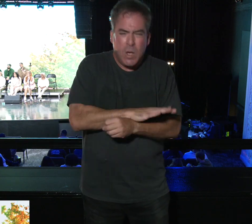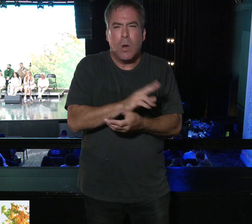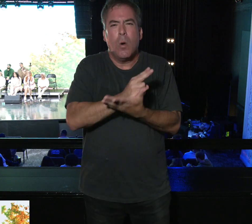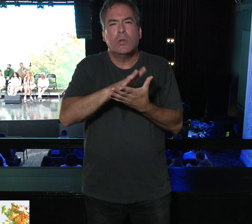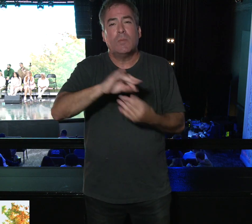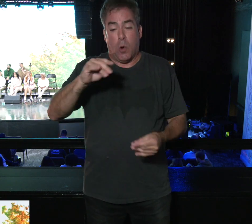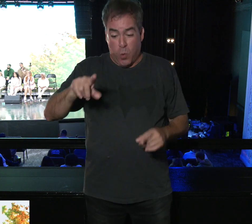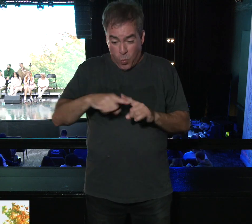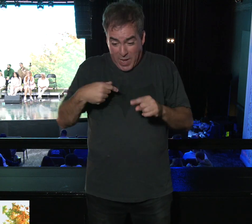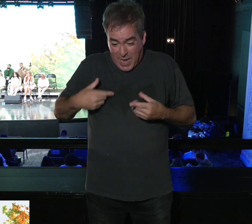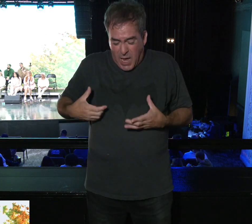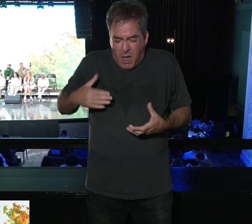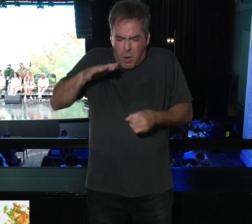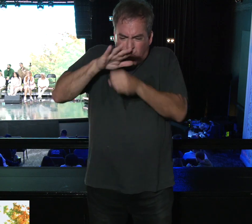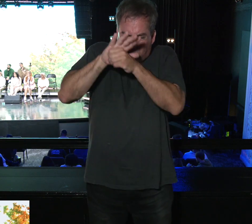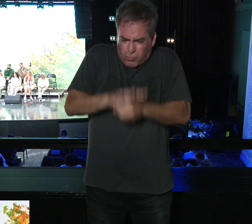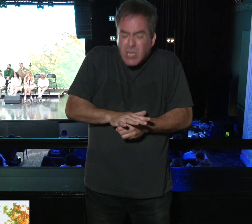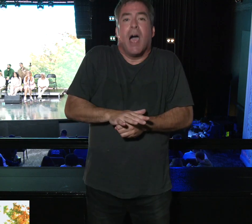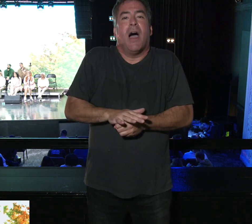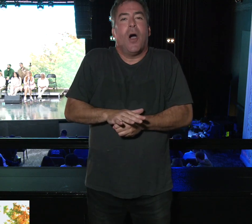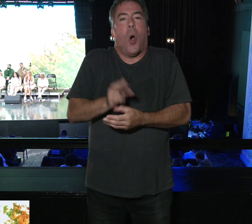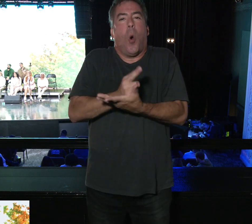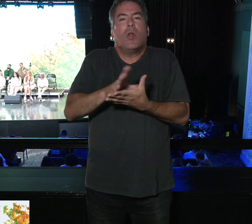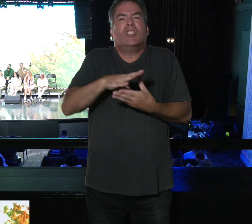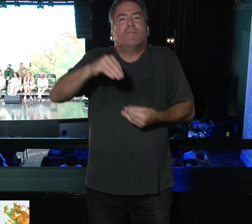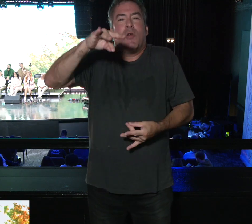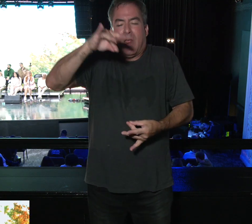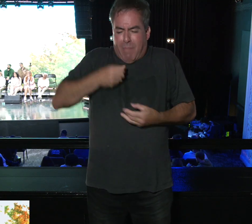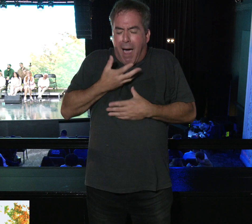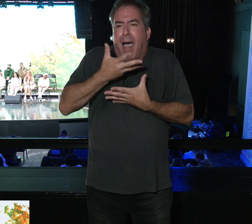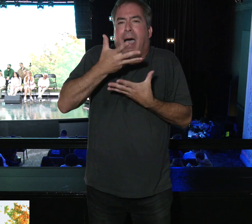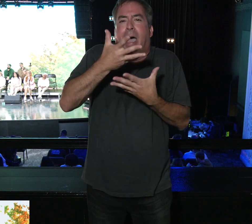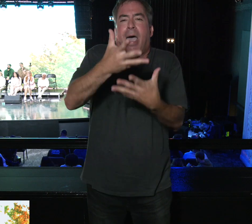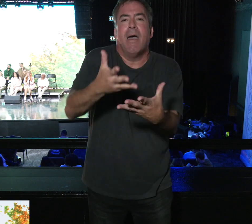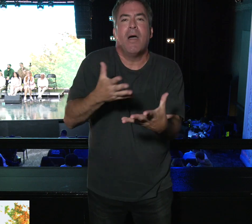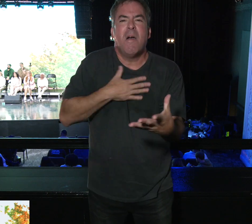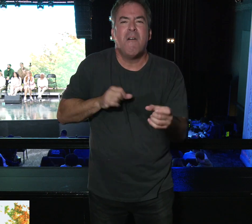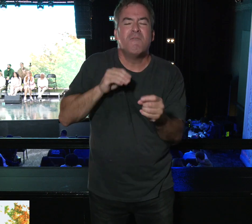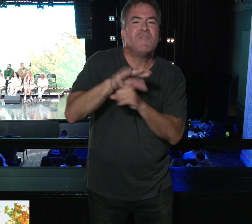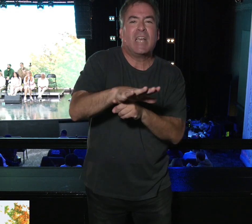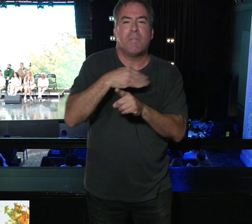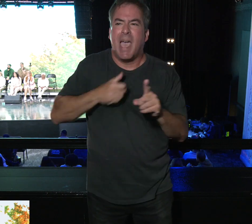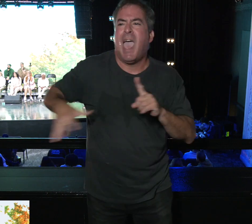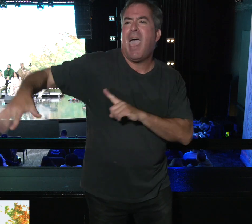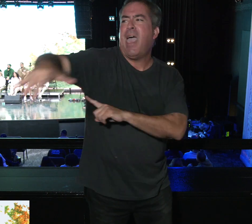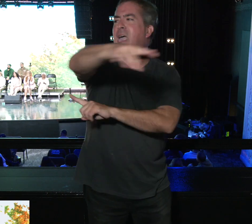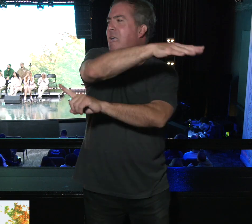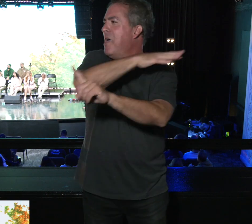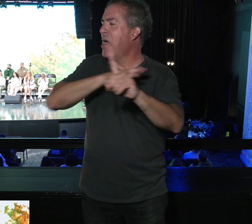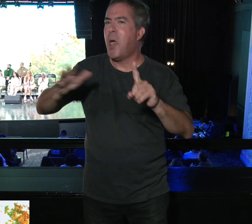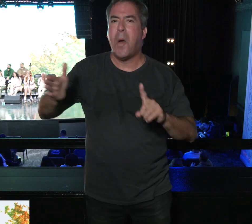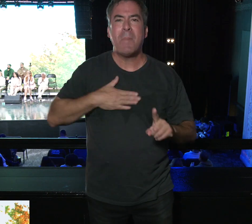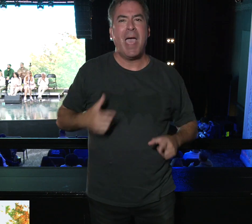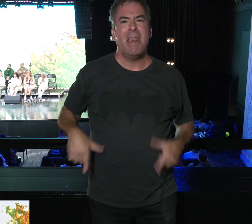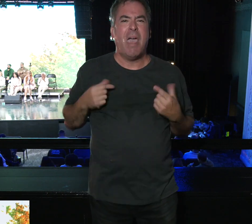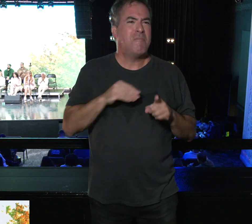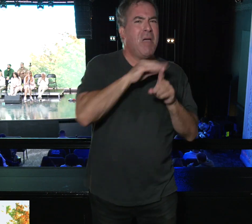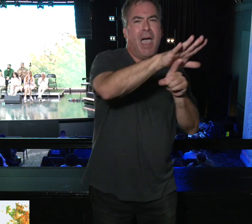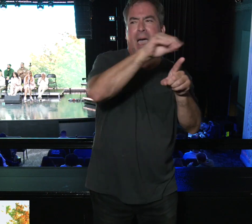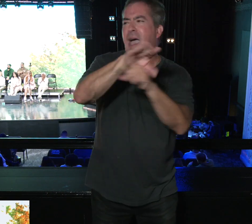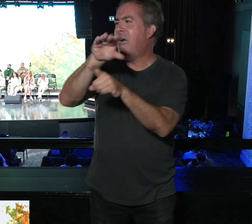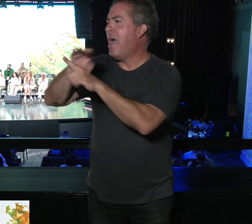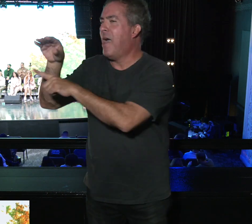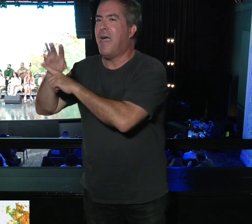Spirit so that when I'm squeezed, the Holy Spirit is coming out, and that's affecting my atmosphere, and it's affecting the news in my life, and it's affecting the